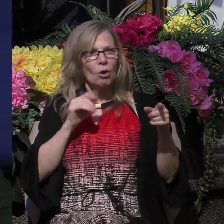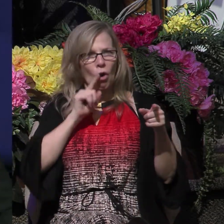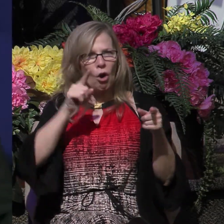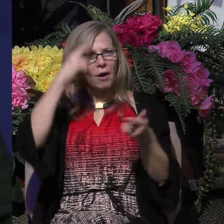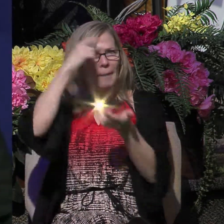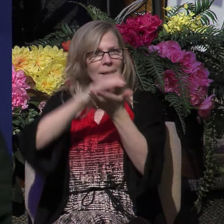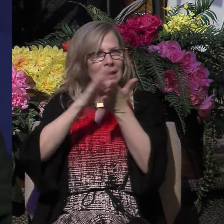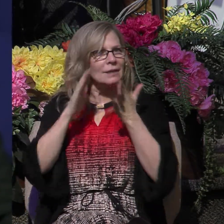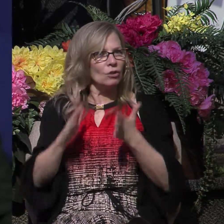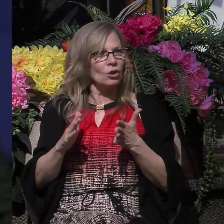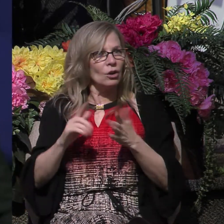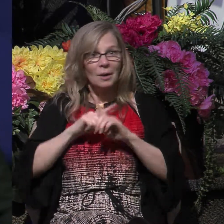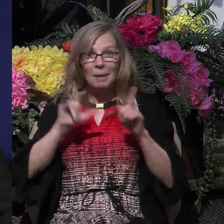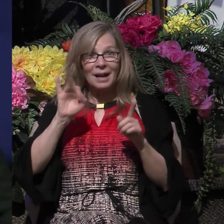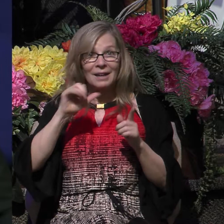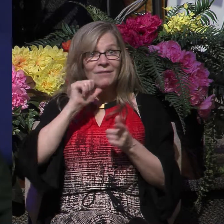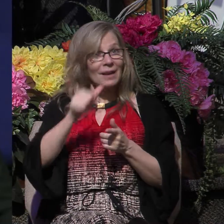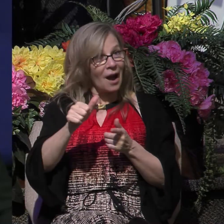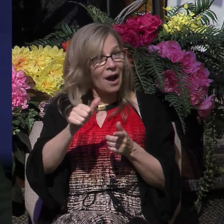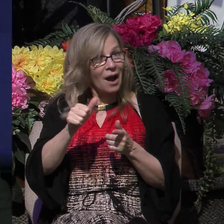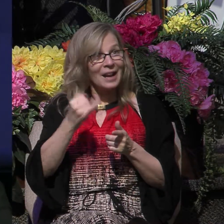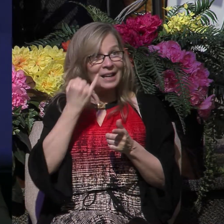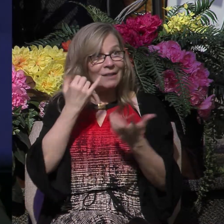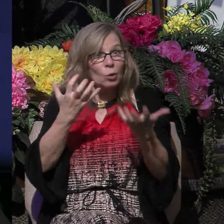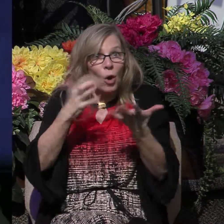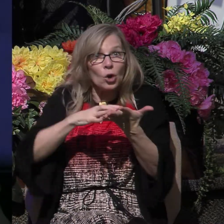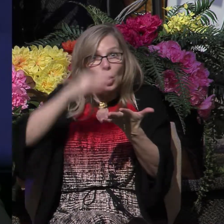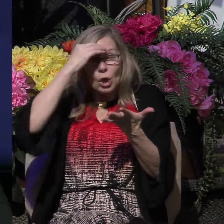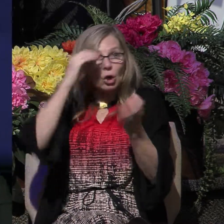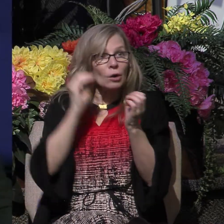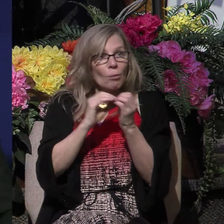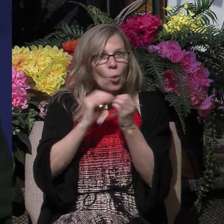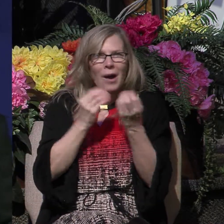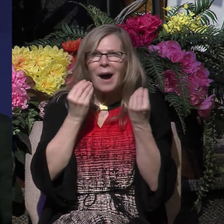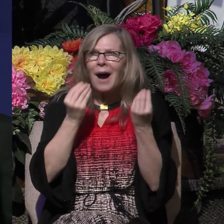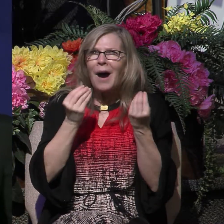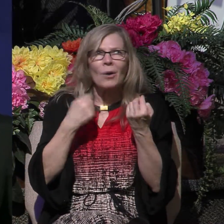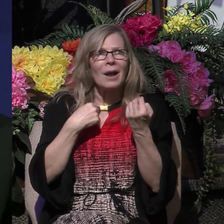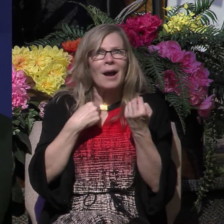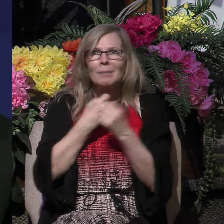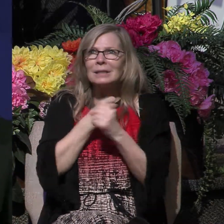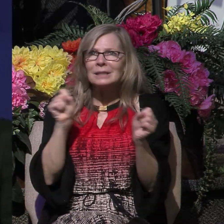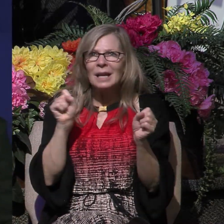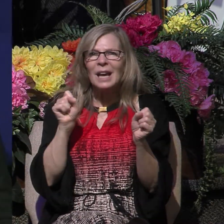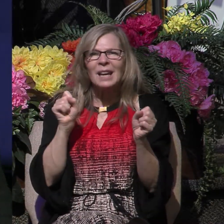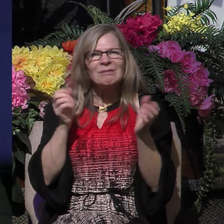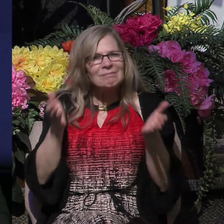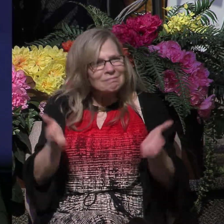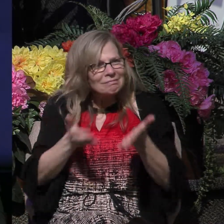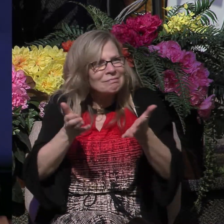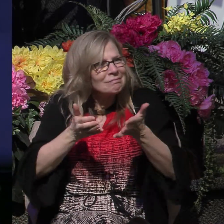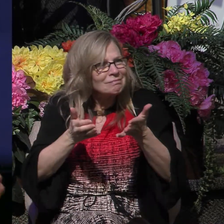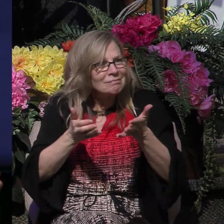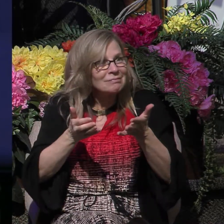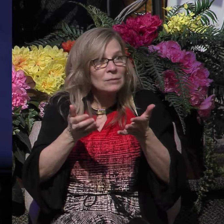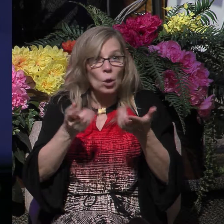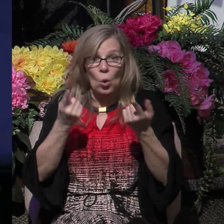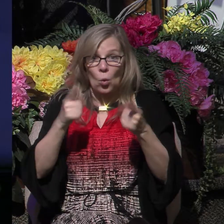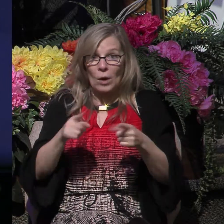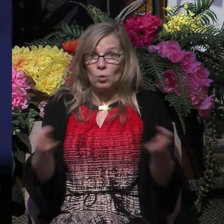believer. But if not, you want to know more about salvation than I urge you. We close the service in a few